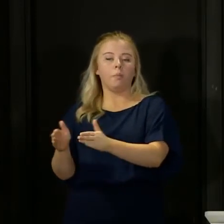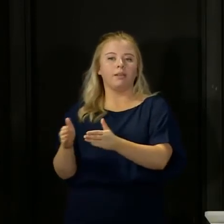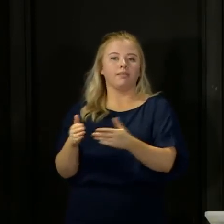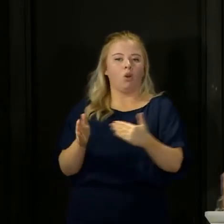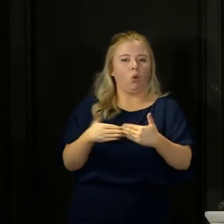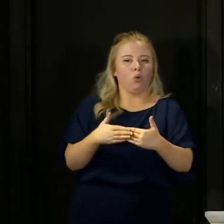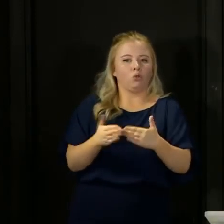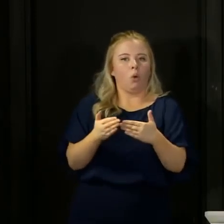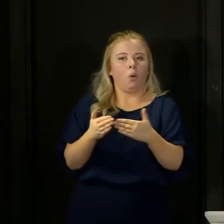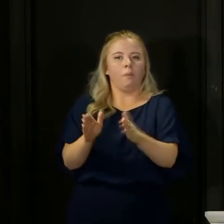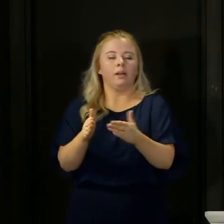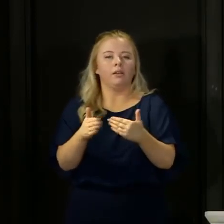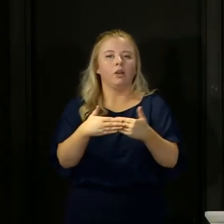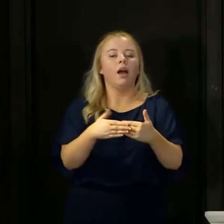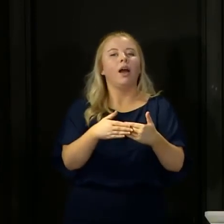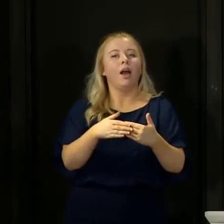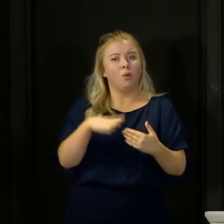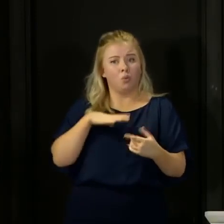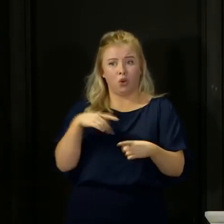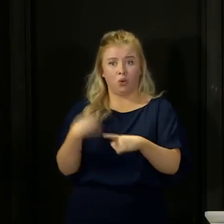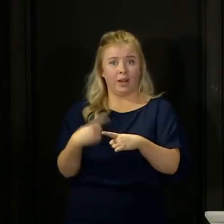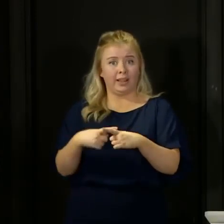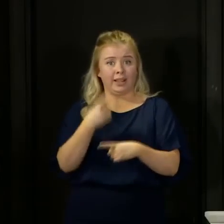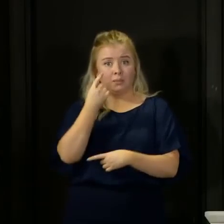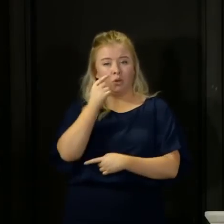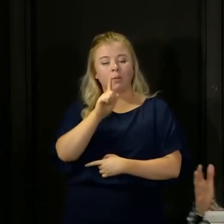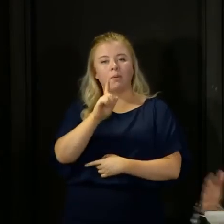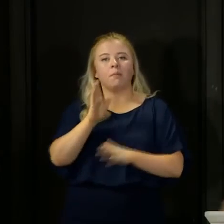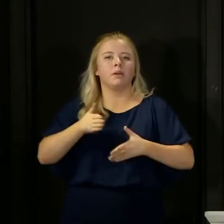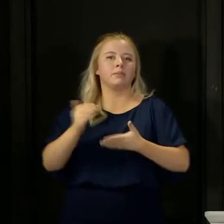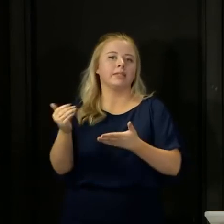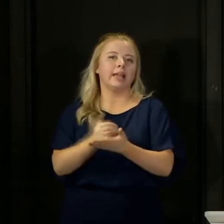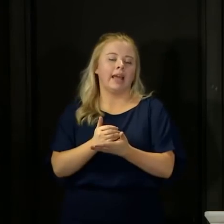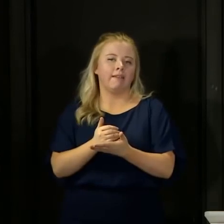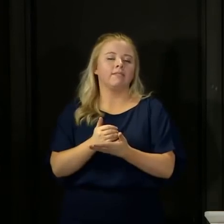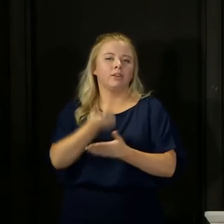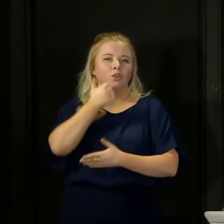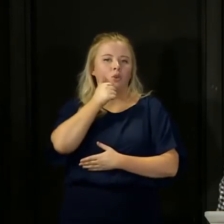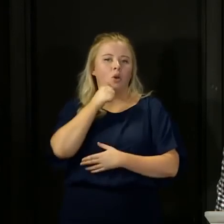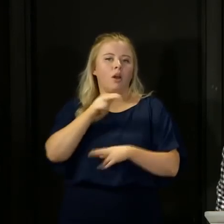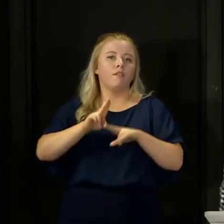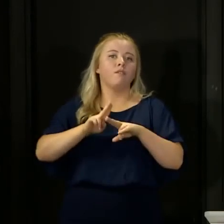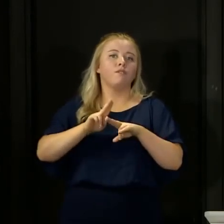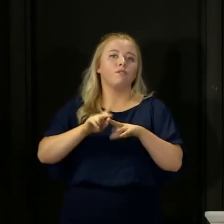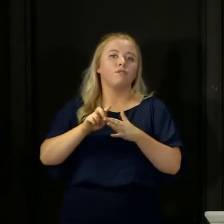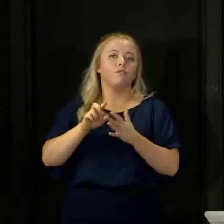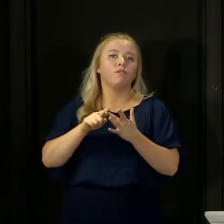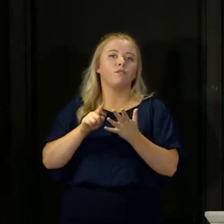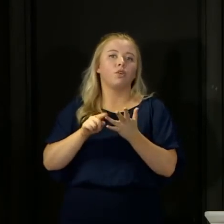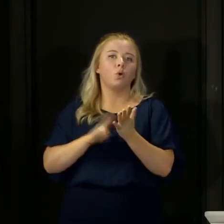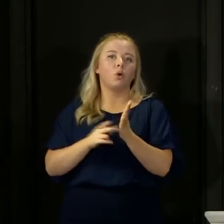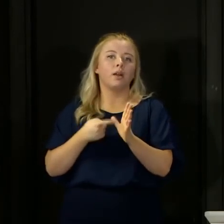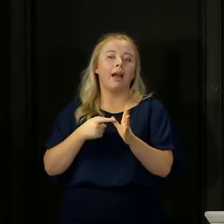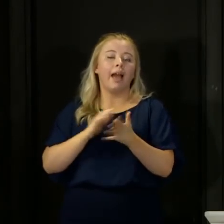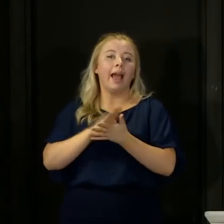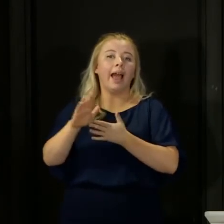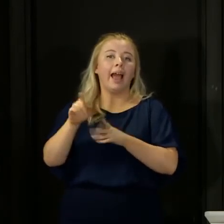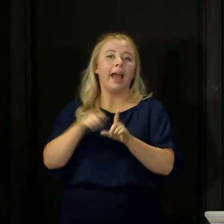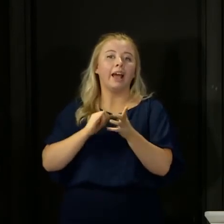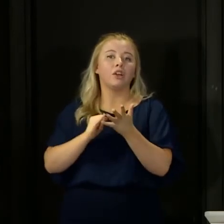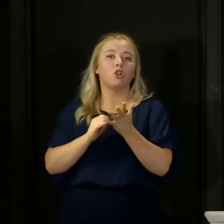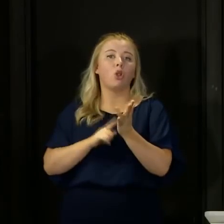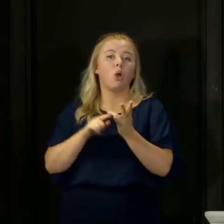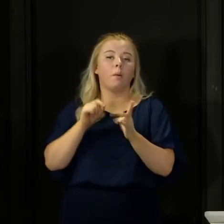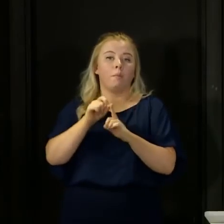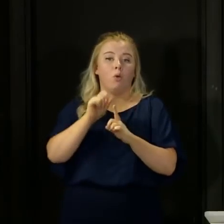get shops open as quickly as possible, but it has to be safe. And, you know, Fiona Hislop, over the coming days, will be setting out sectoral guidance that